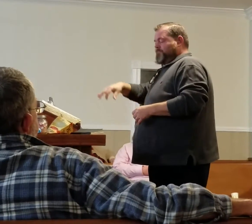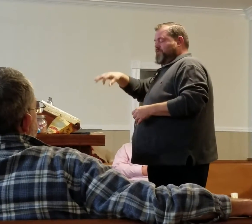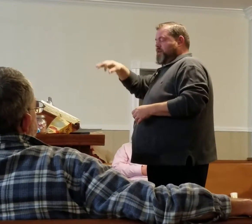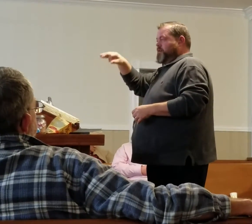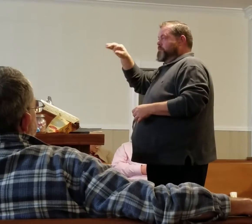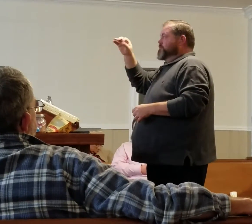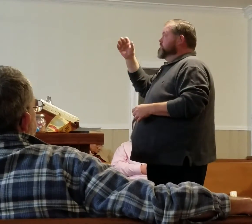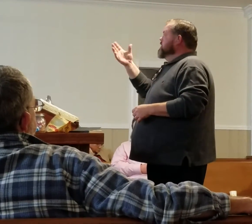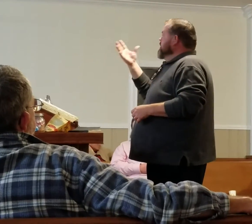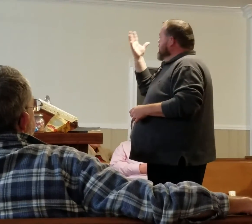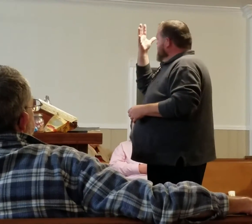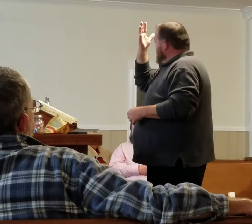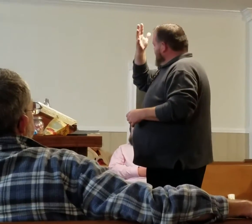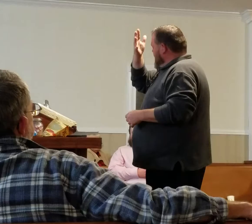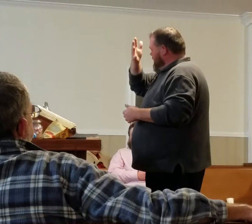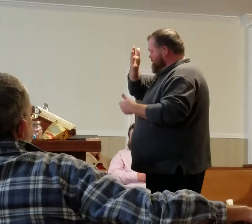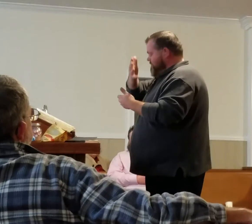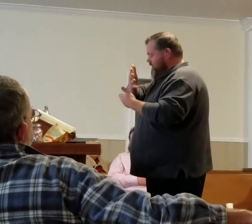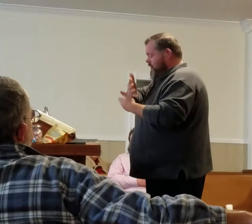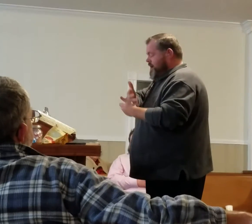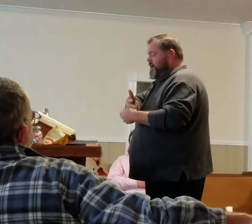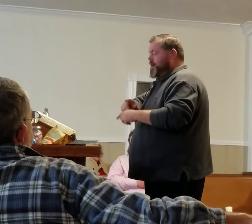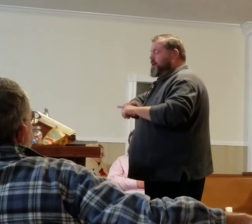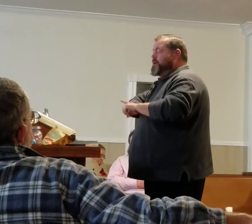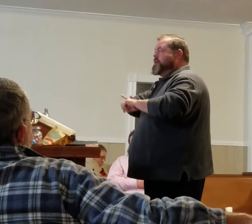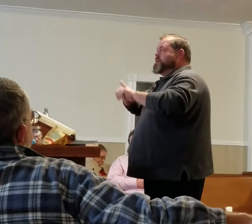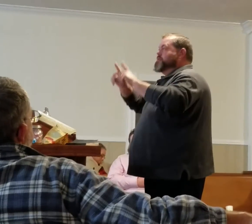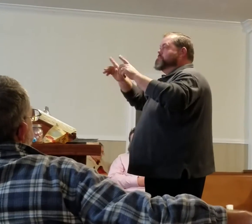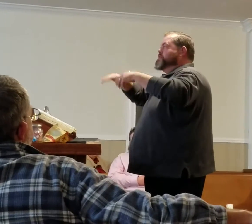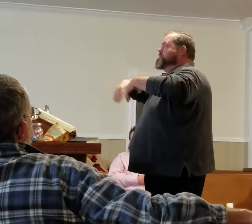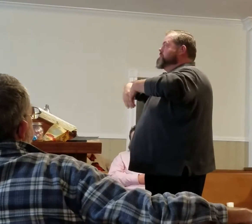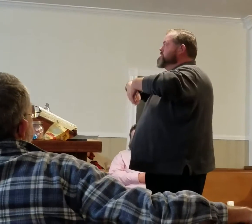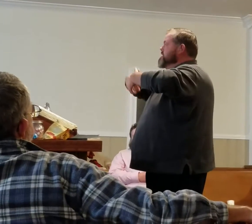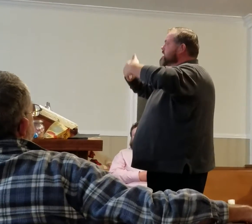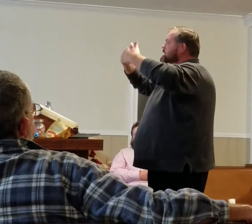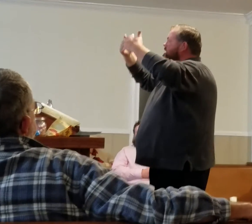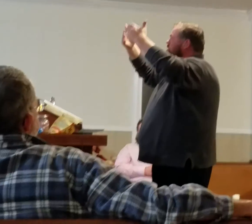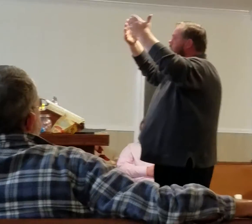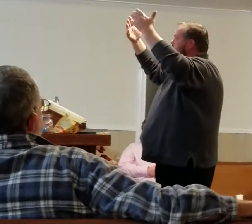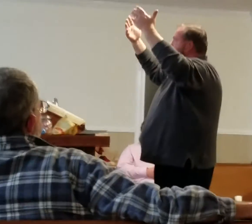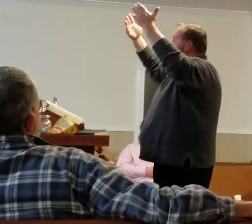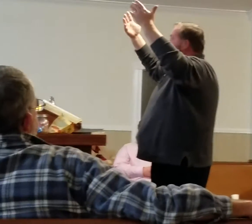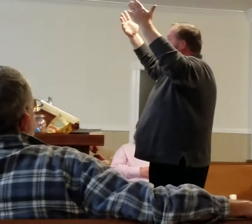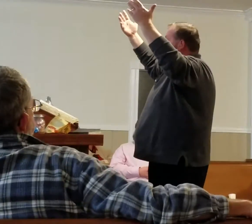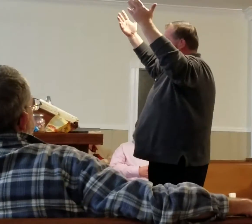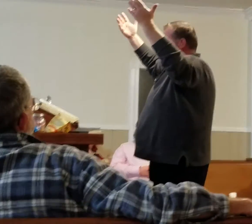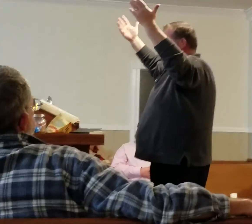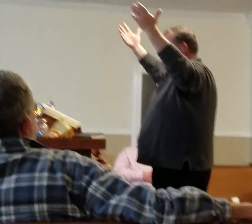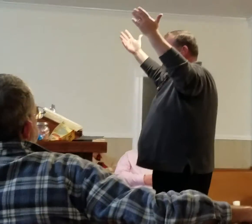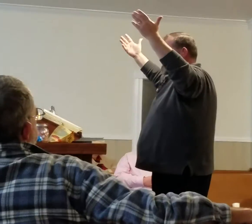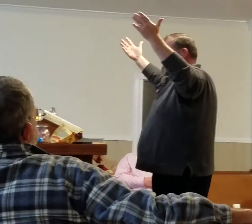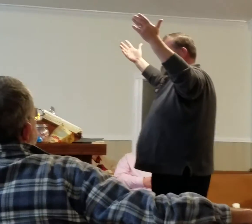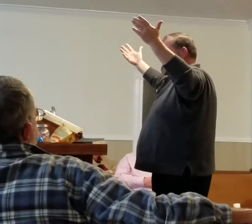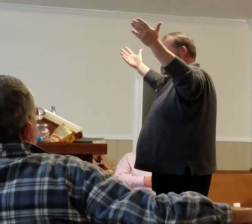feel, what pride, but now I feel,